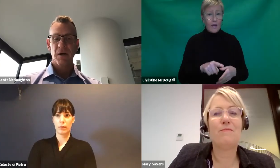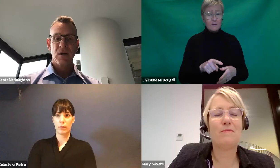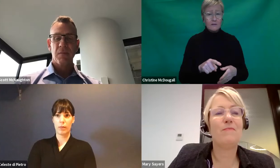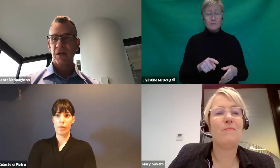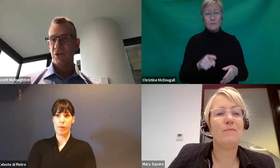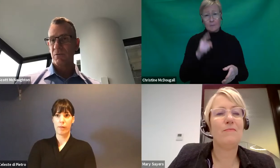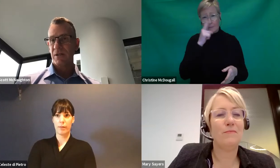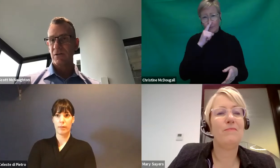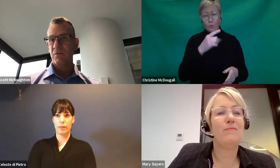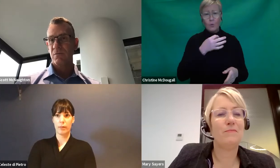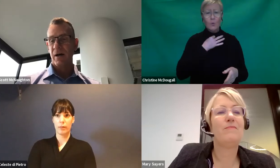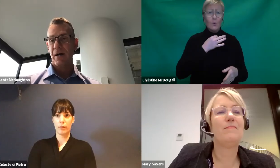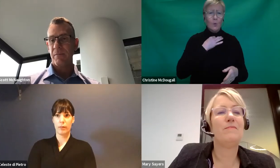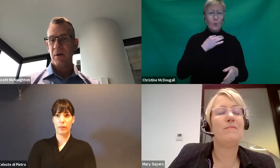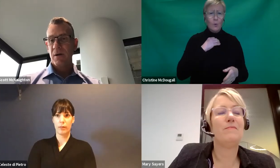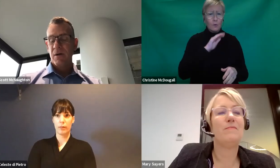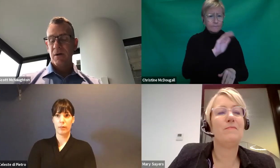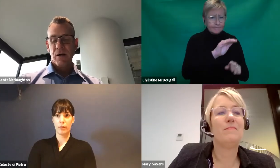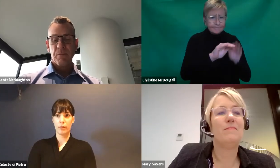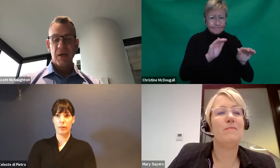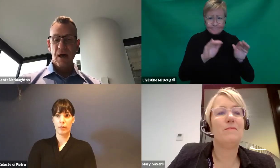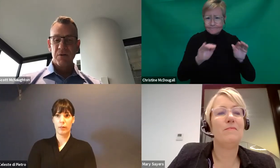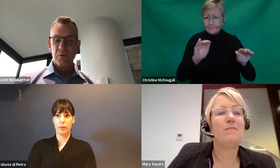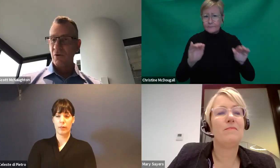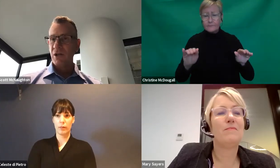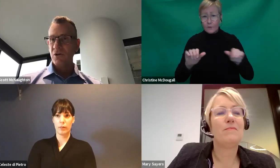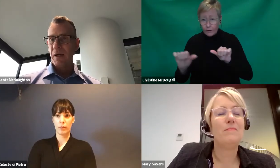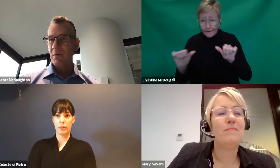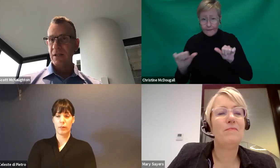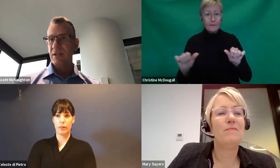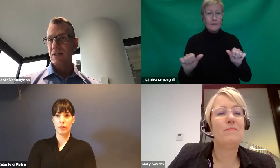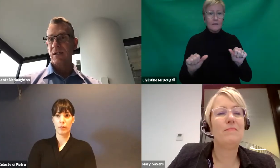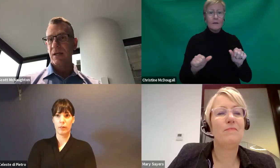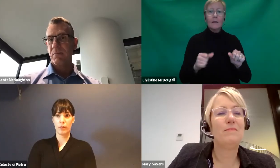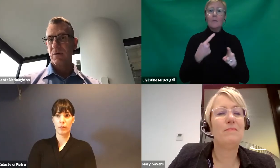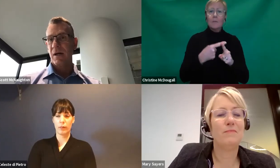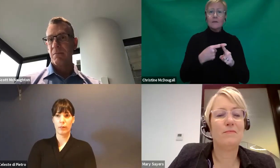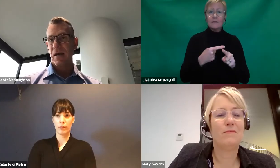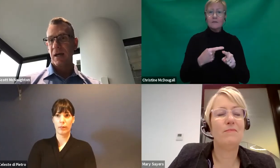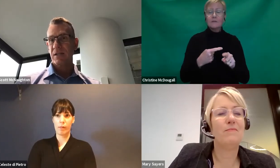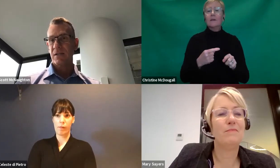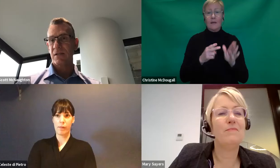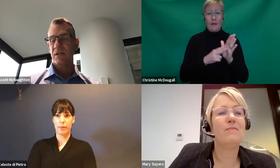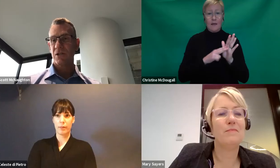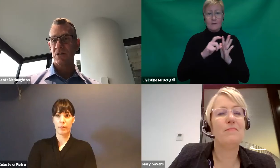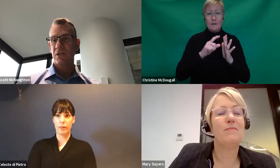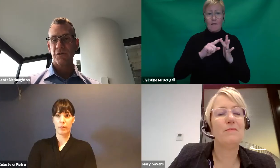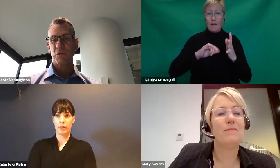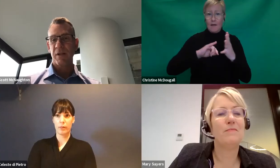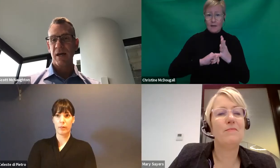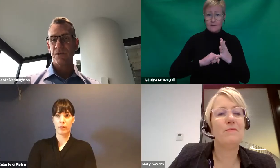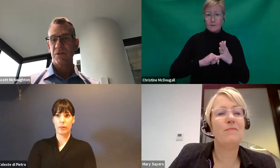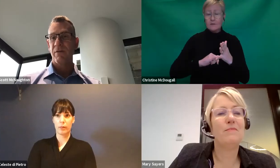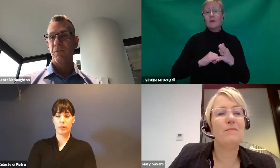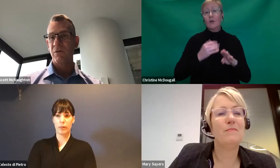on them, making sure we're still being able to bring new people into the scheme, make access decisions and